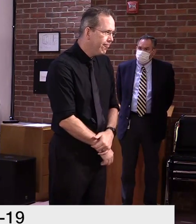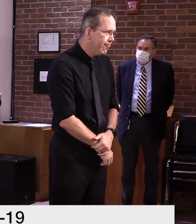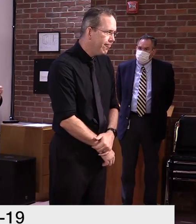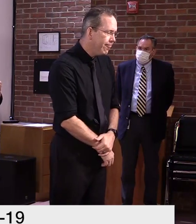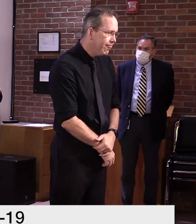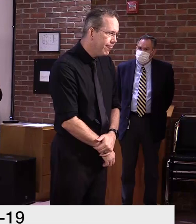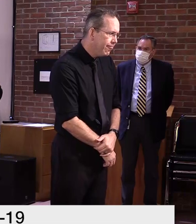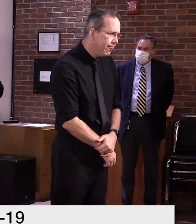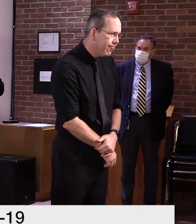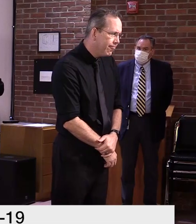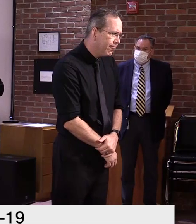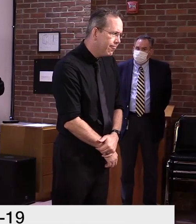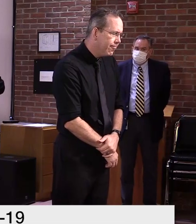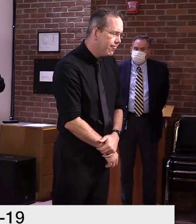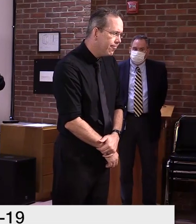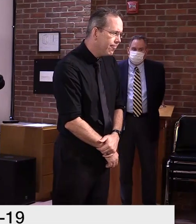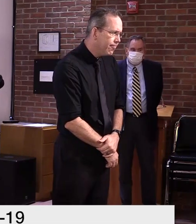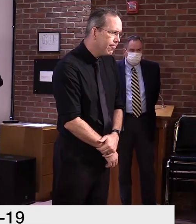Ed, can you...